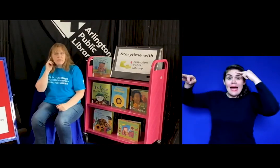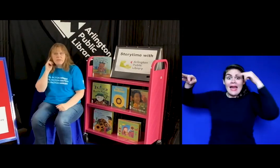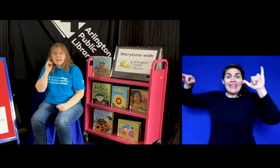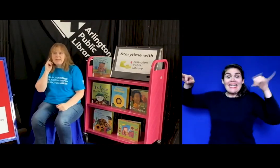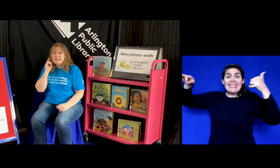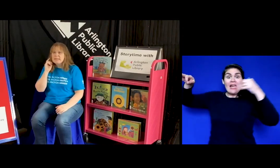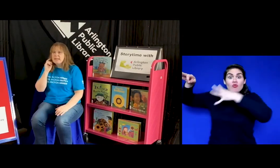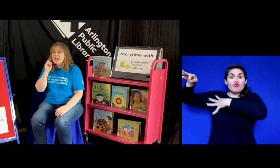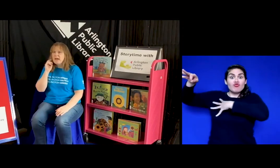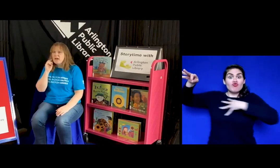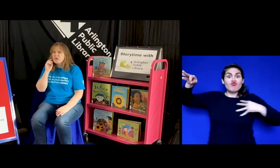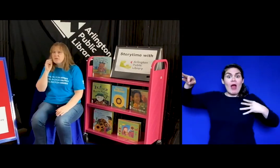funny sound